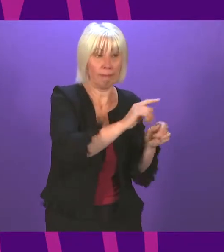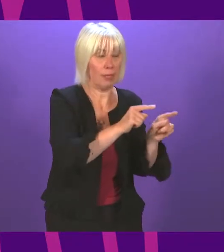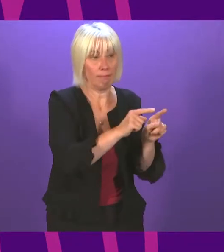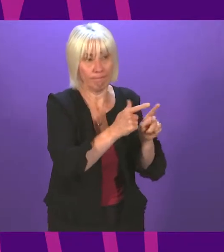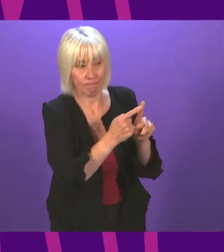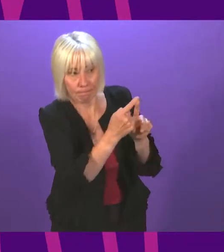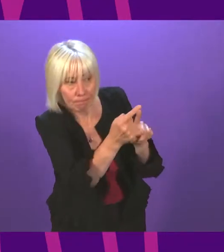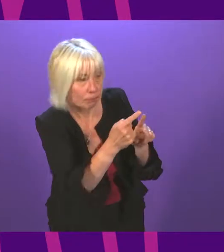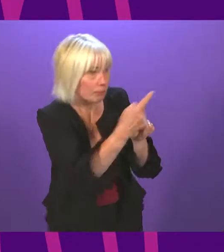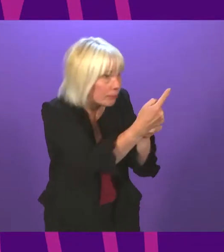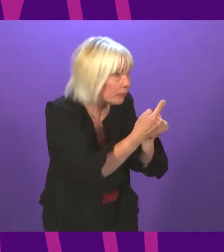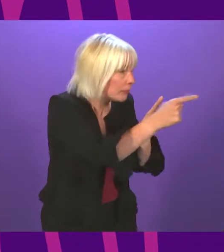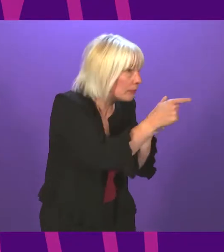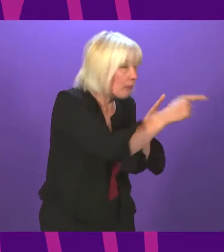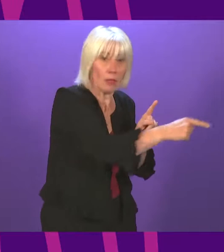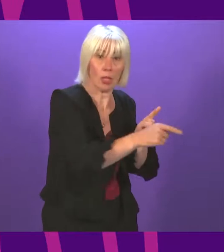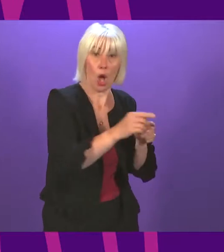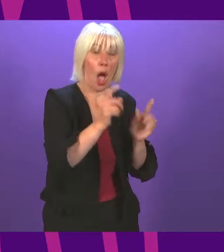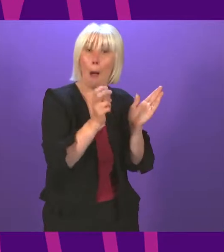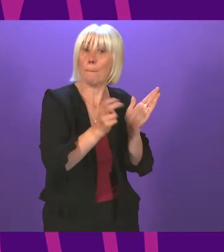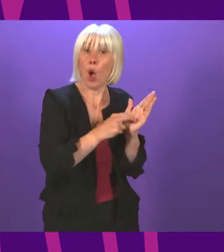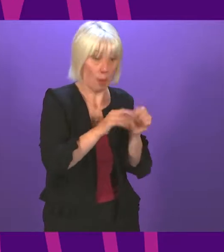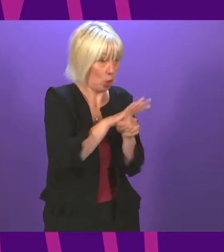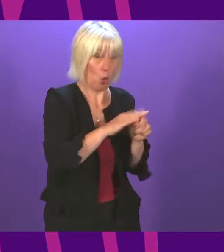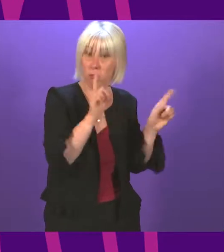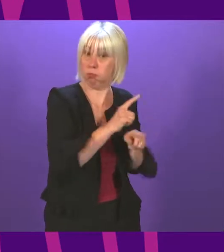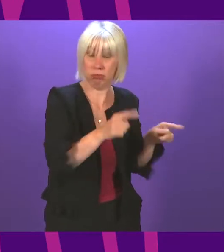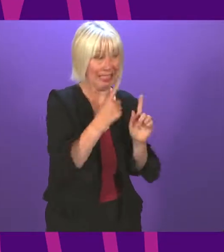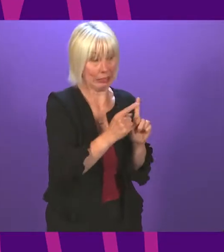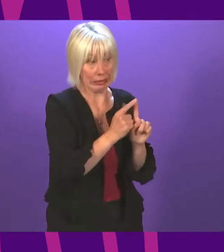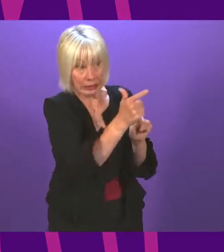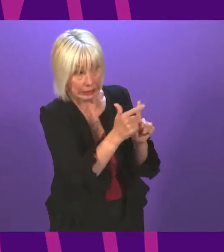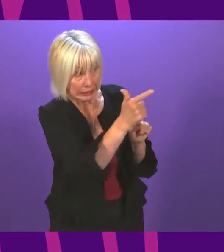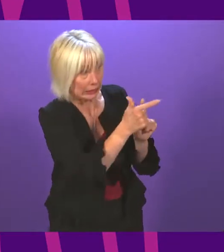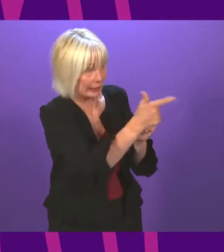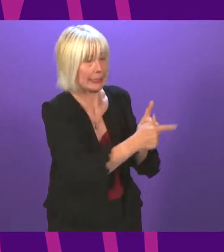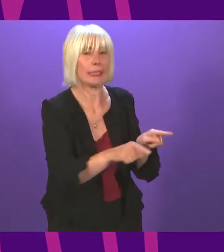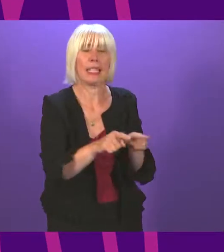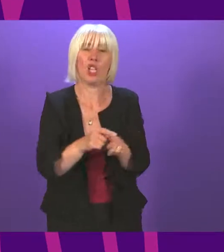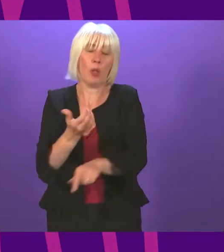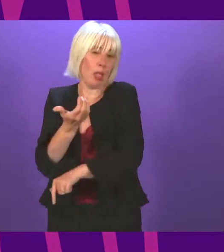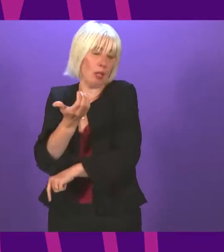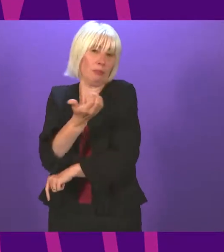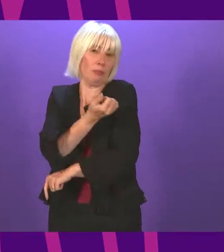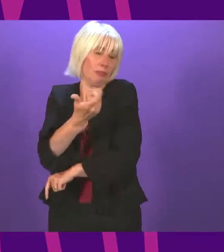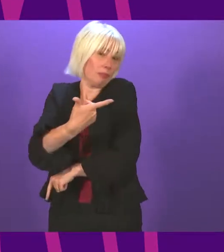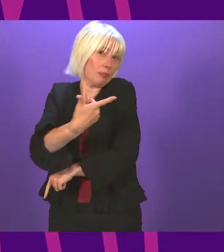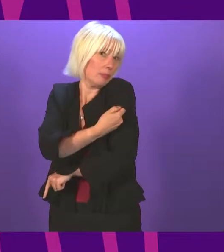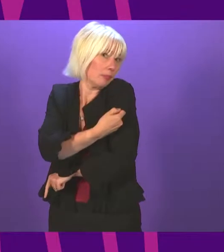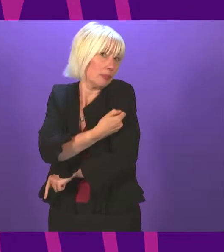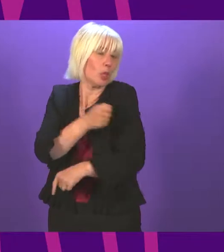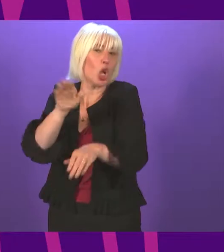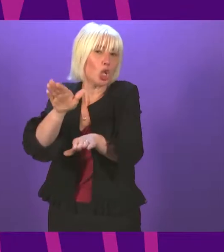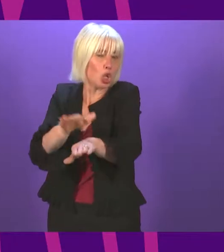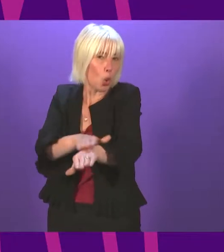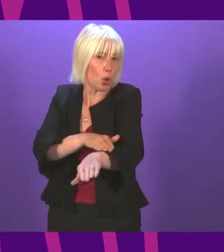because there were no more appointments locally. And the vaccination rate has slowed. 200,000 people in Scotland are due